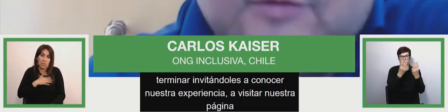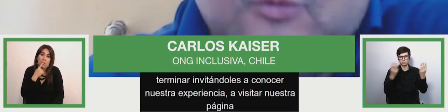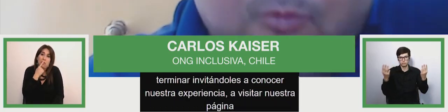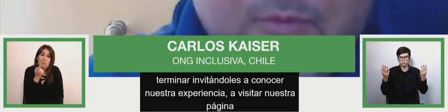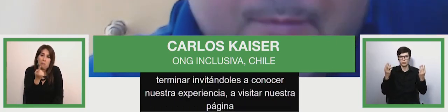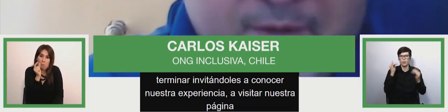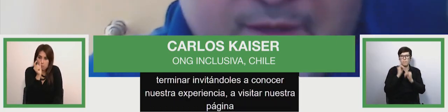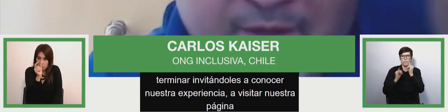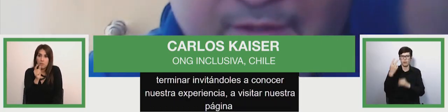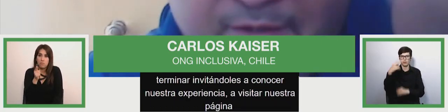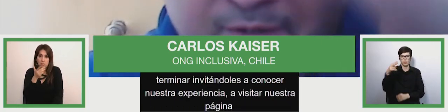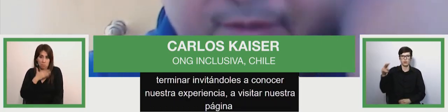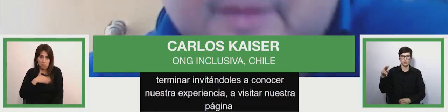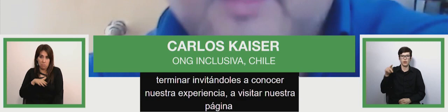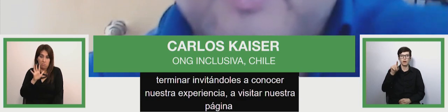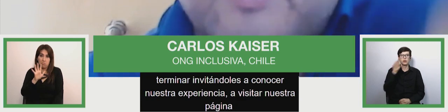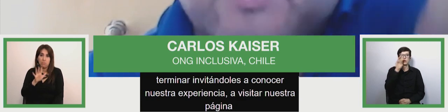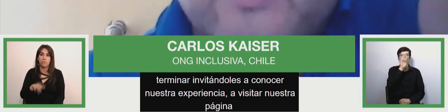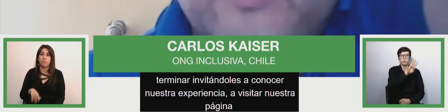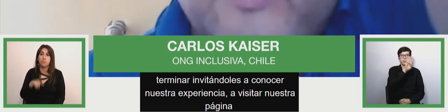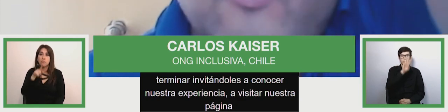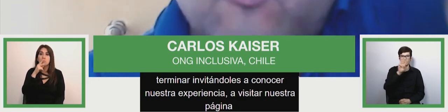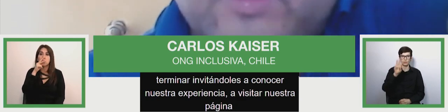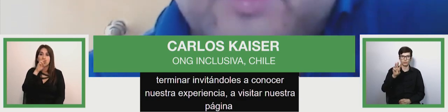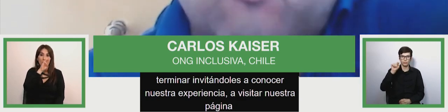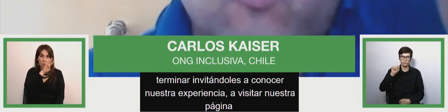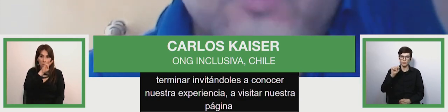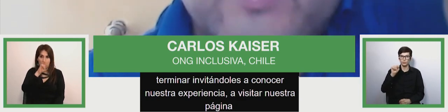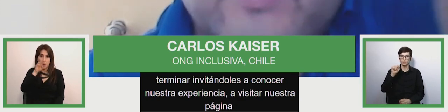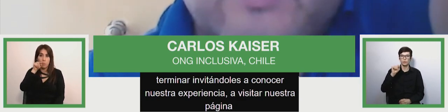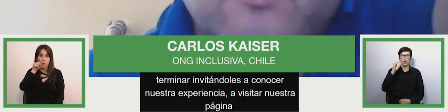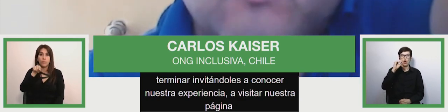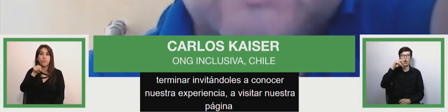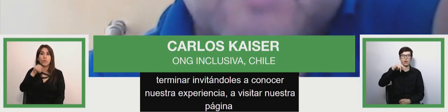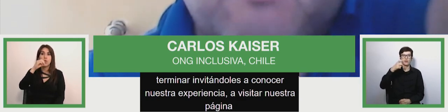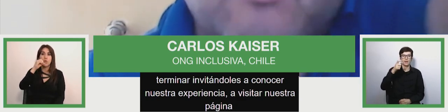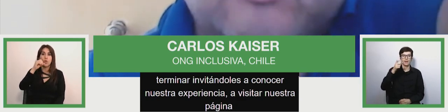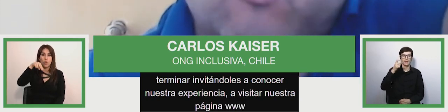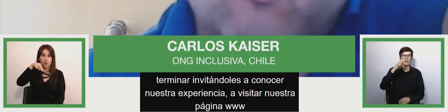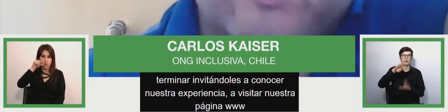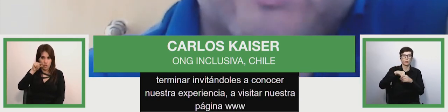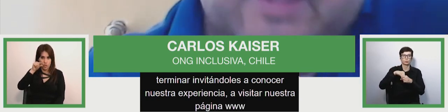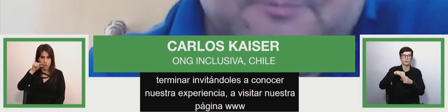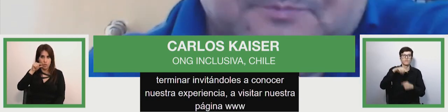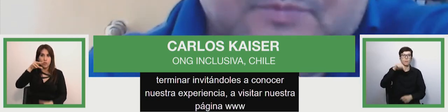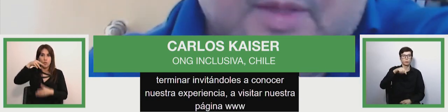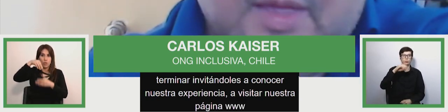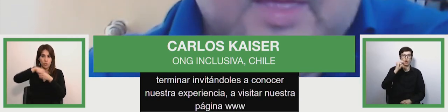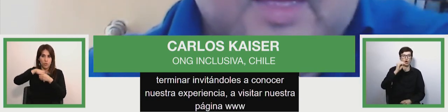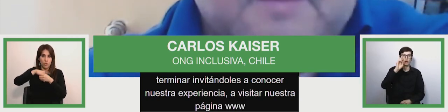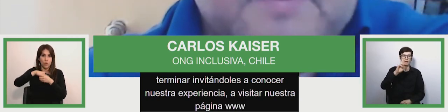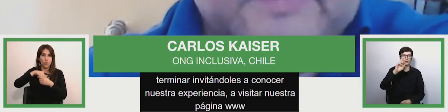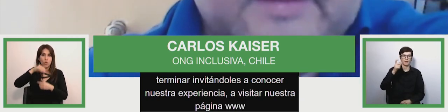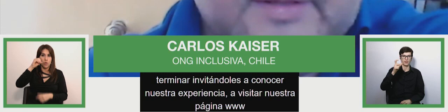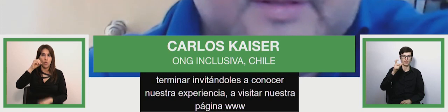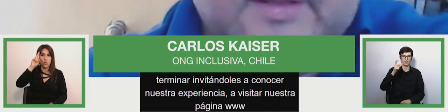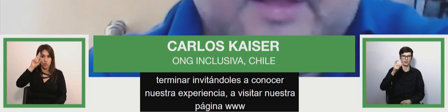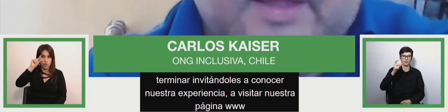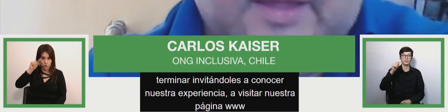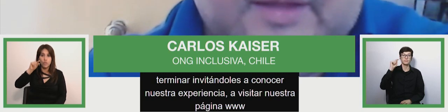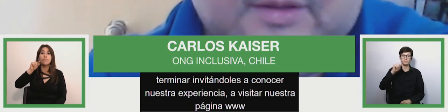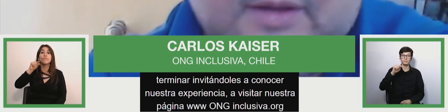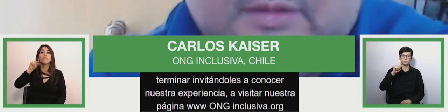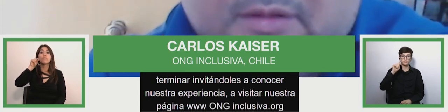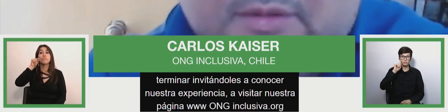by inviting us to know experiences visit our pages i will this is triple w or whatever you say